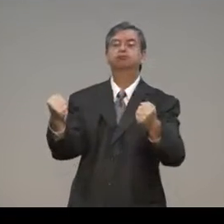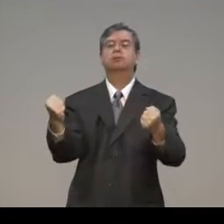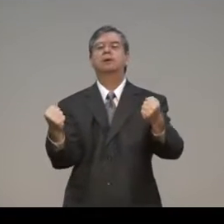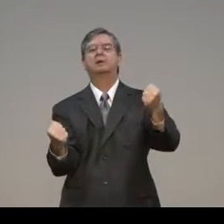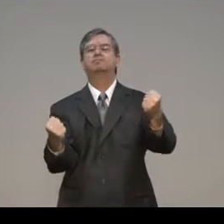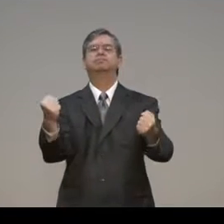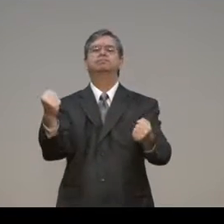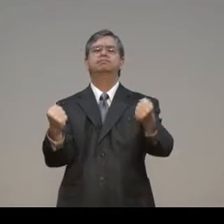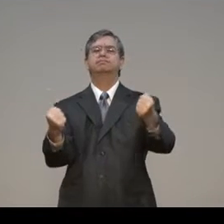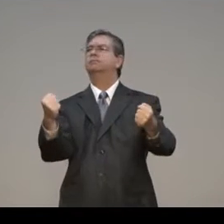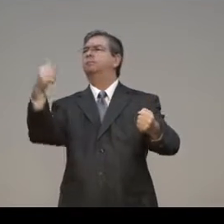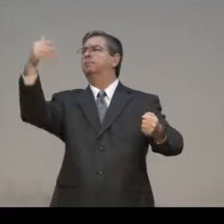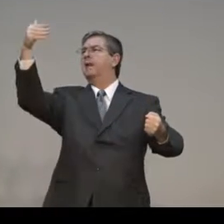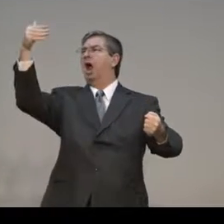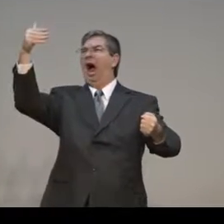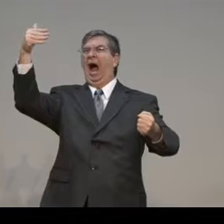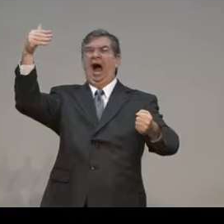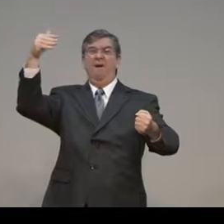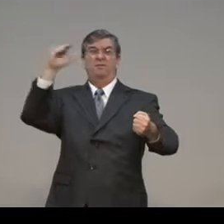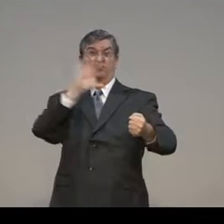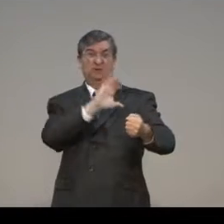And then we talked about a policeman.